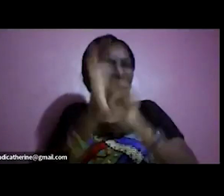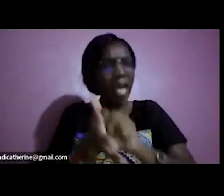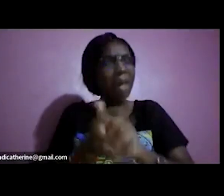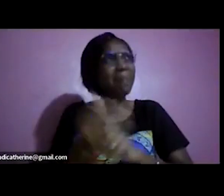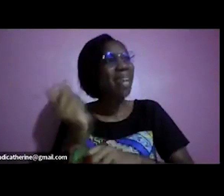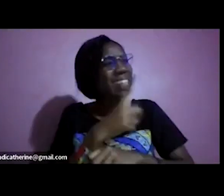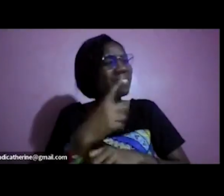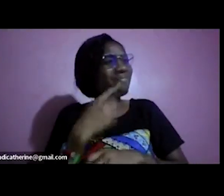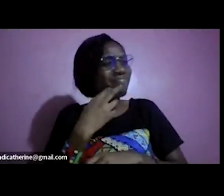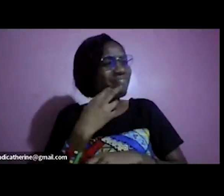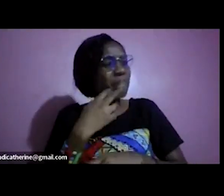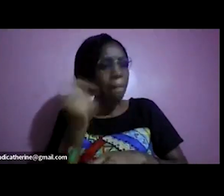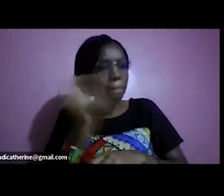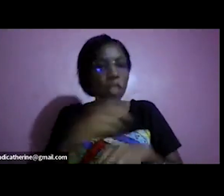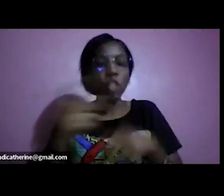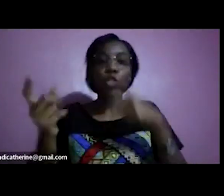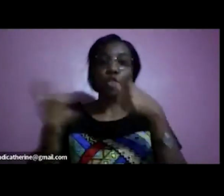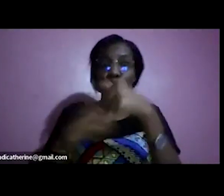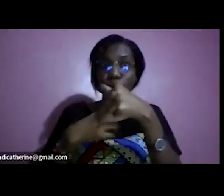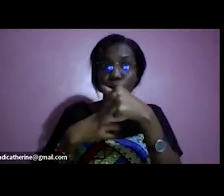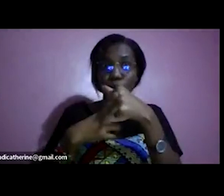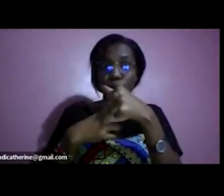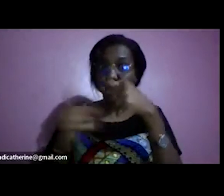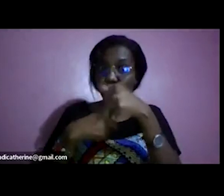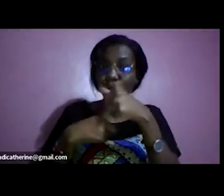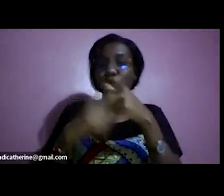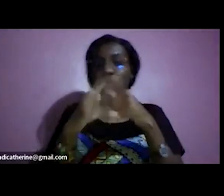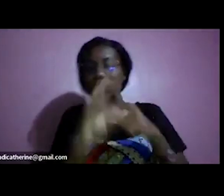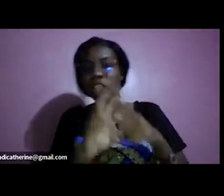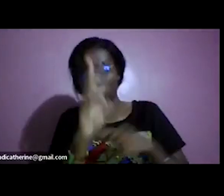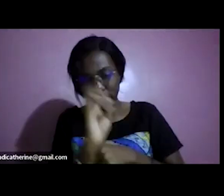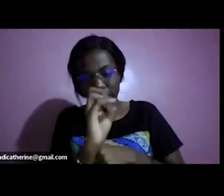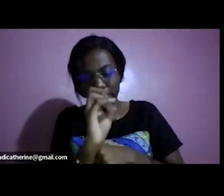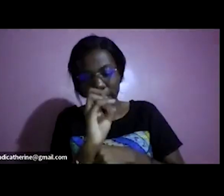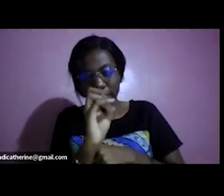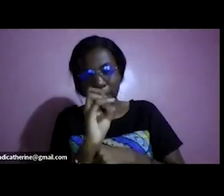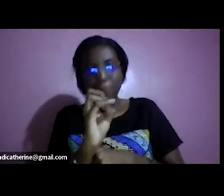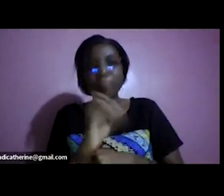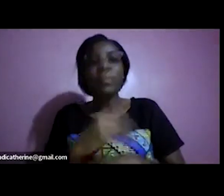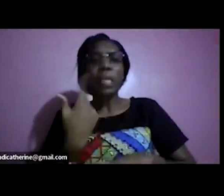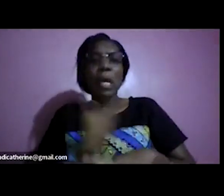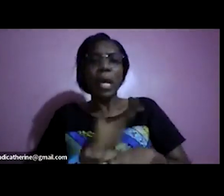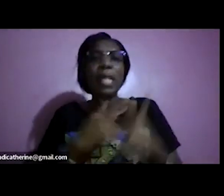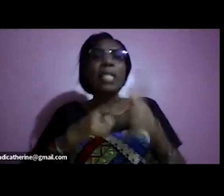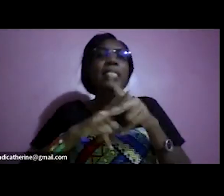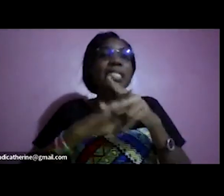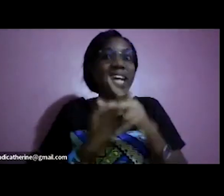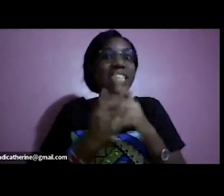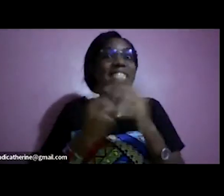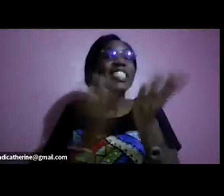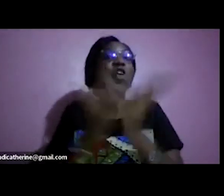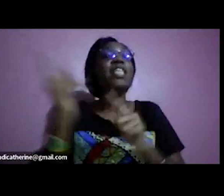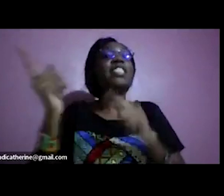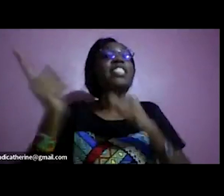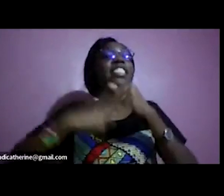or rather june 2020 2020 actually we are starting season six today uh